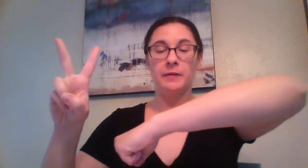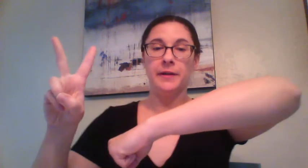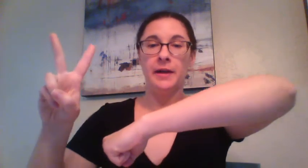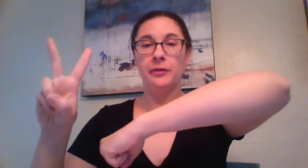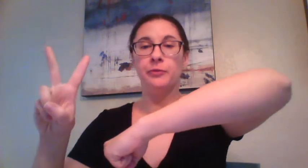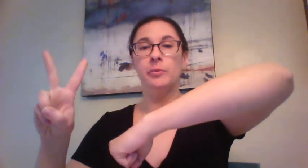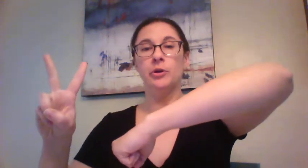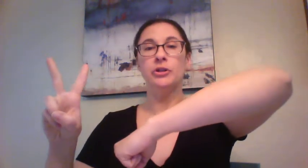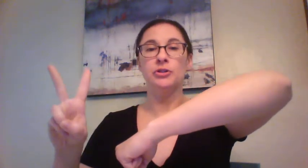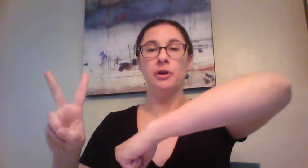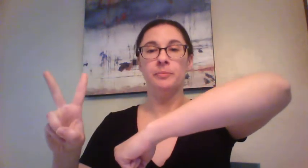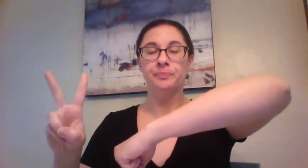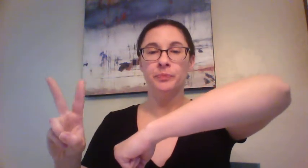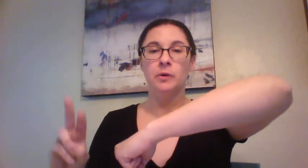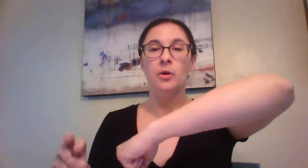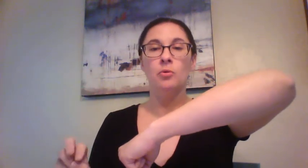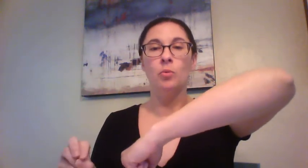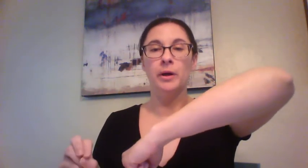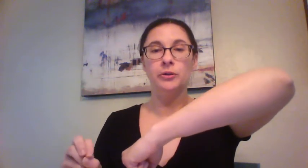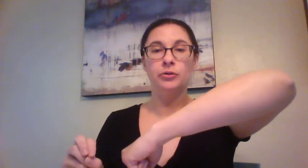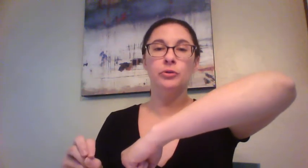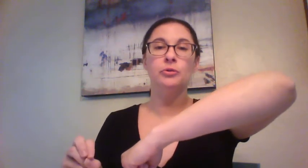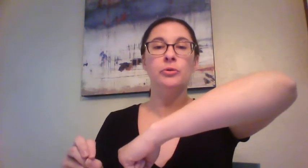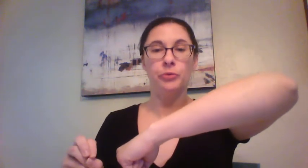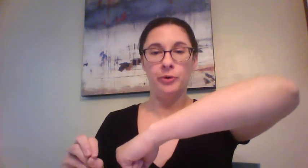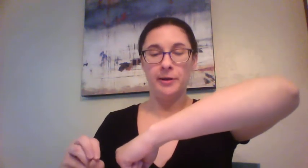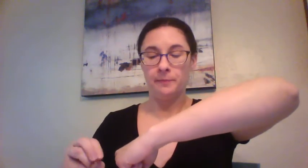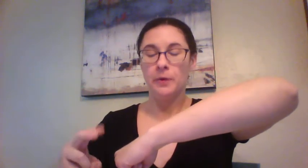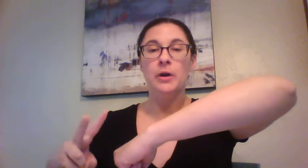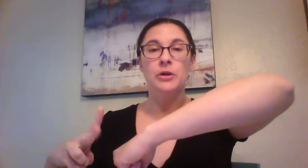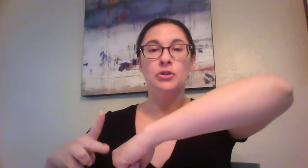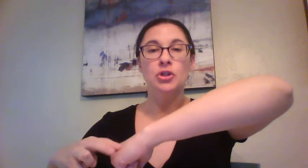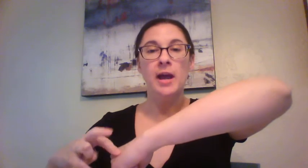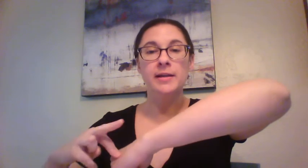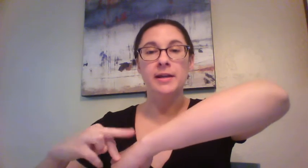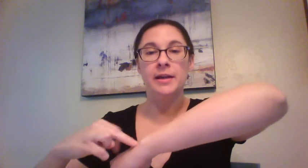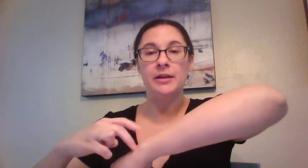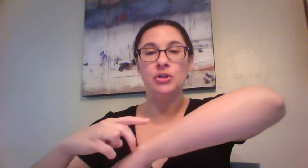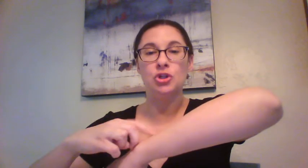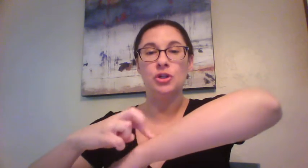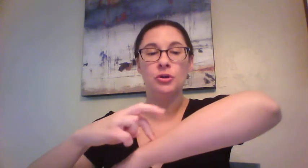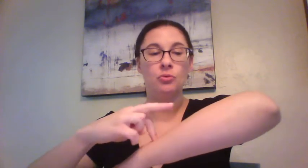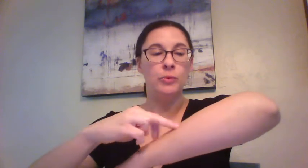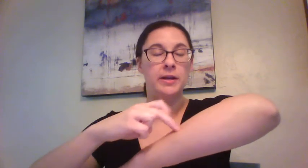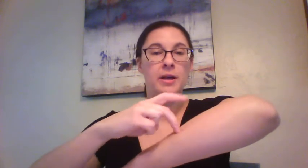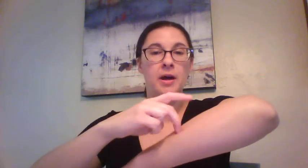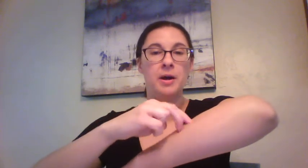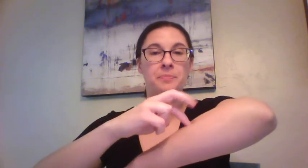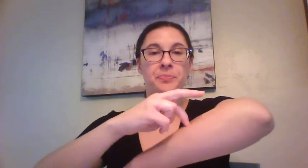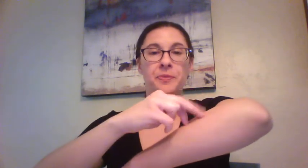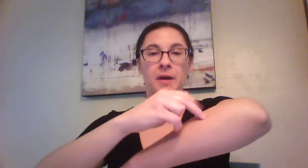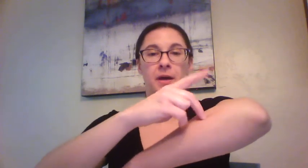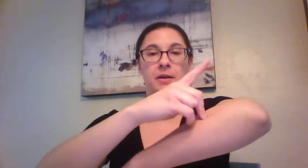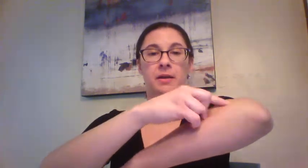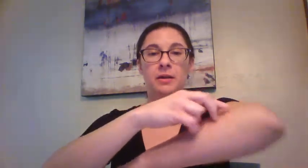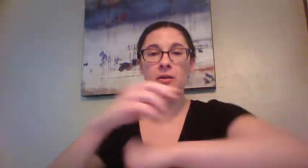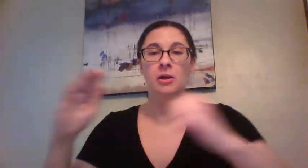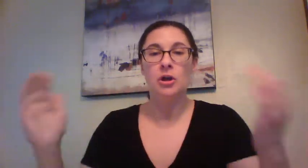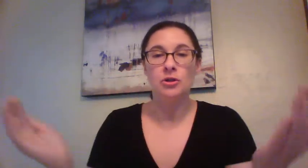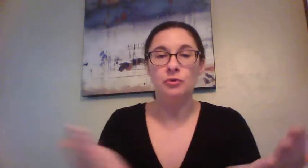on the count of three we're going to start. One, two, three. Jack and Jill went up the hill to